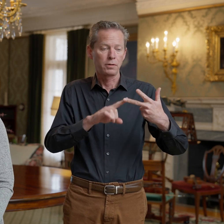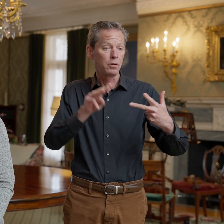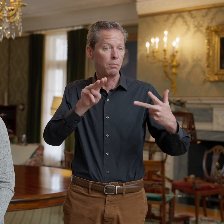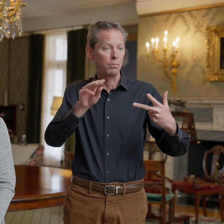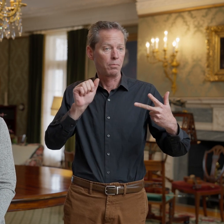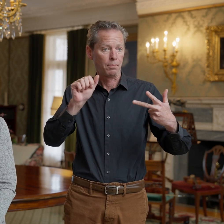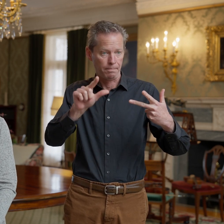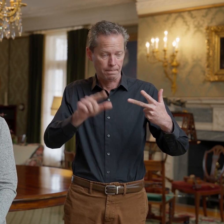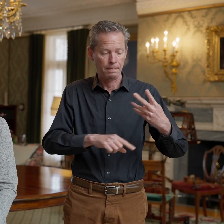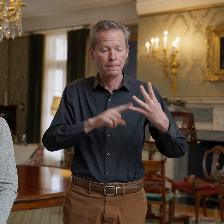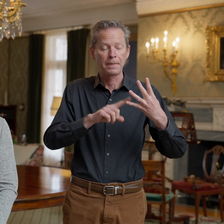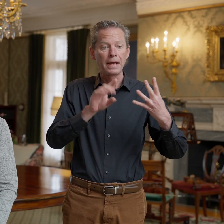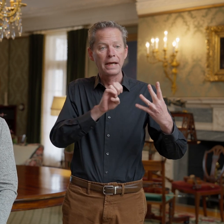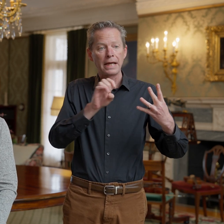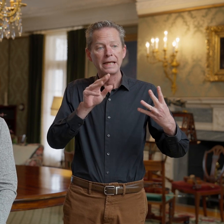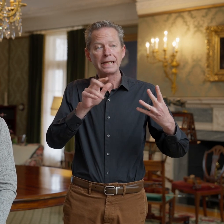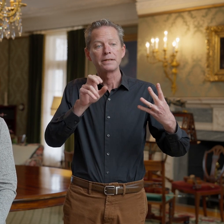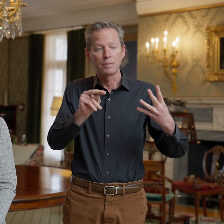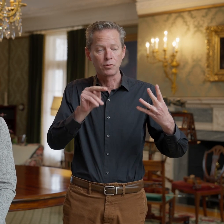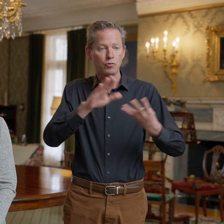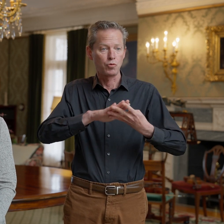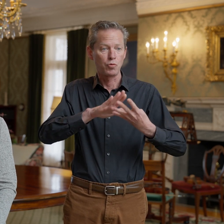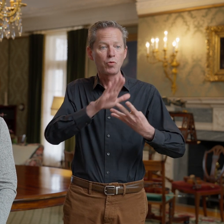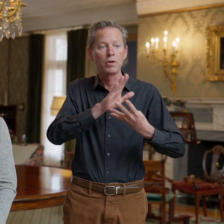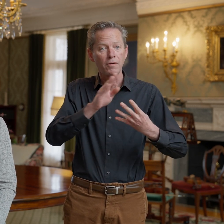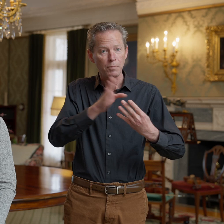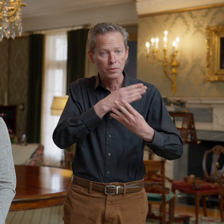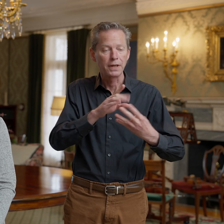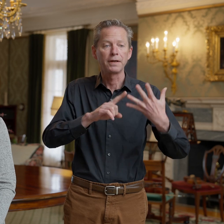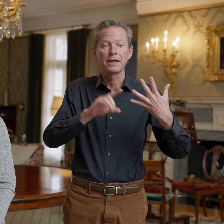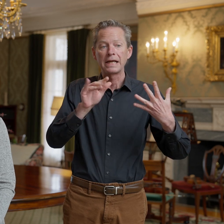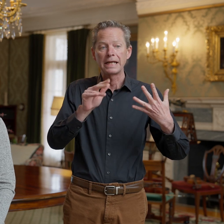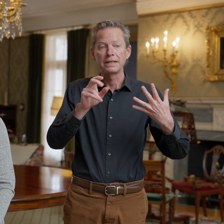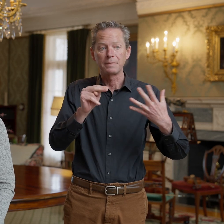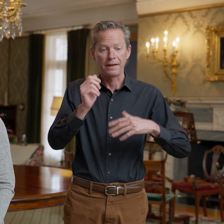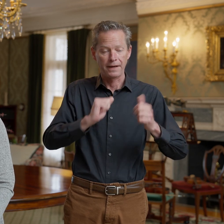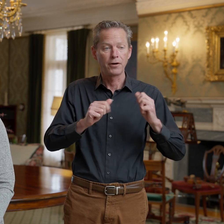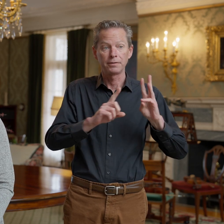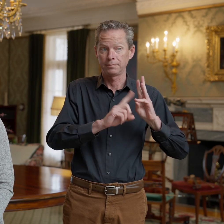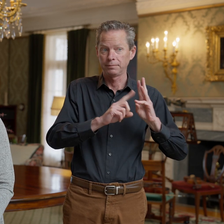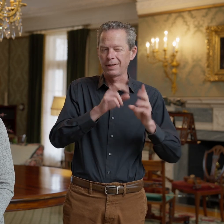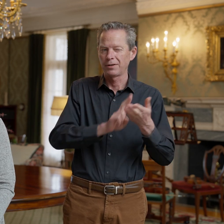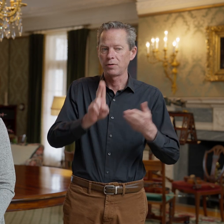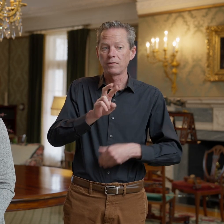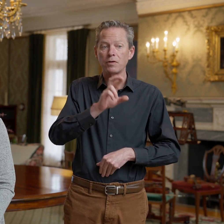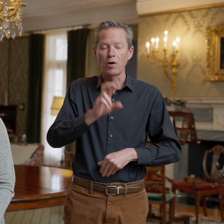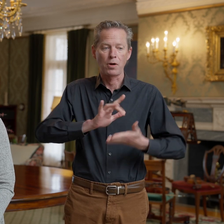Gallery, the Eastman School of Music, the Eastman Theater, as well as the University of Rochester Medical and Dental